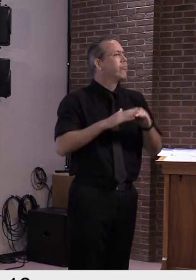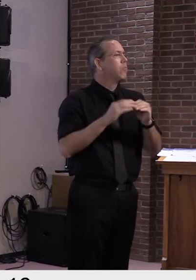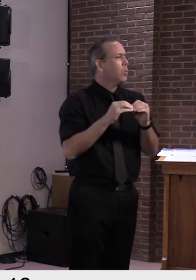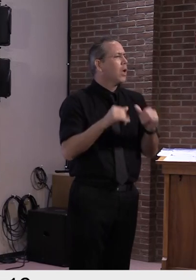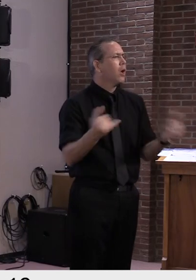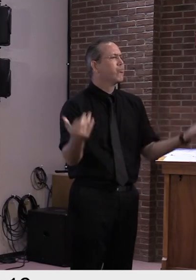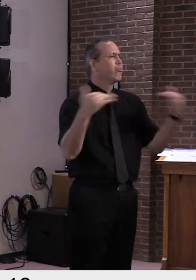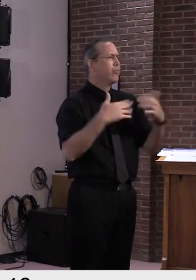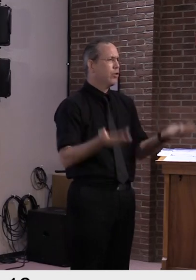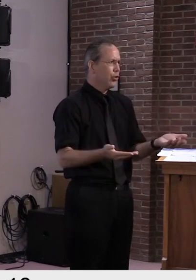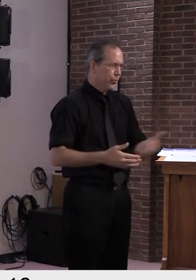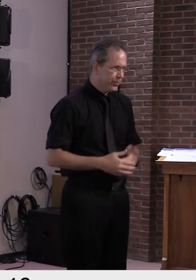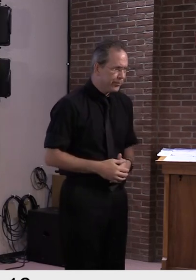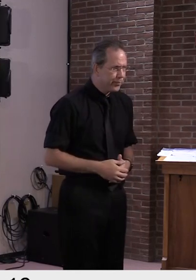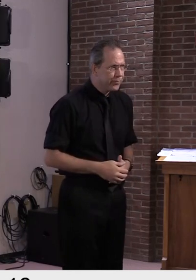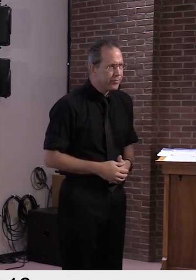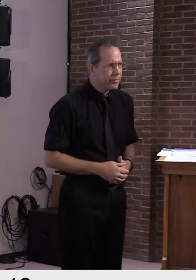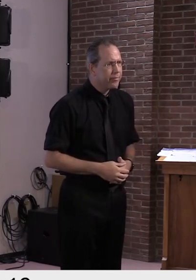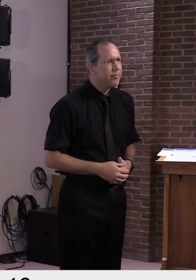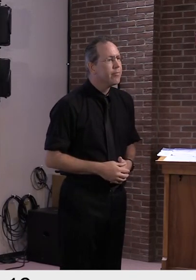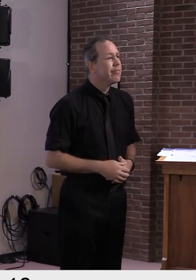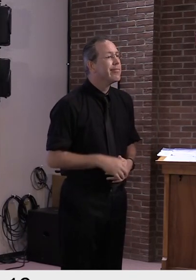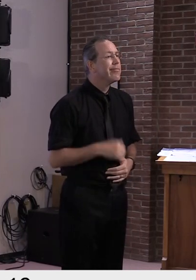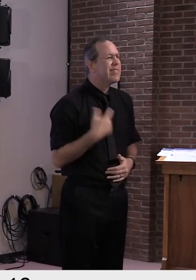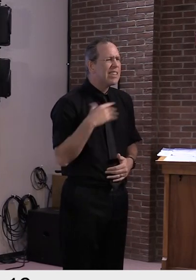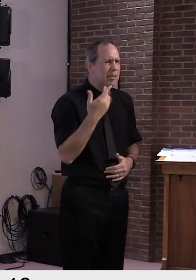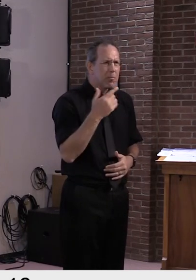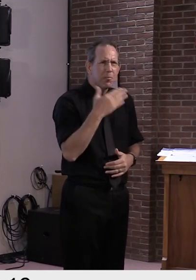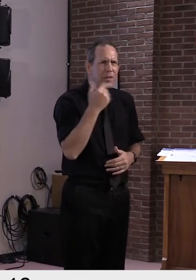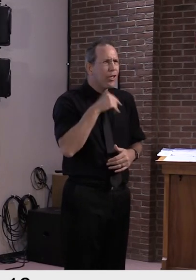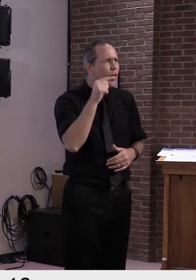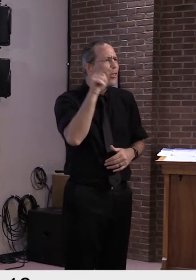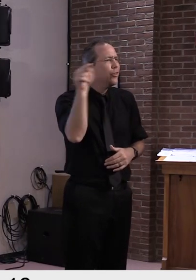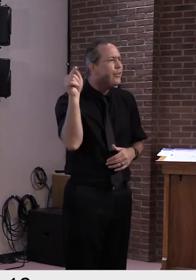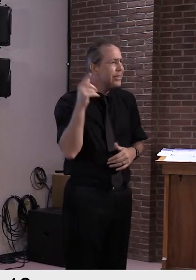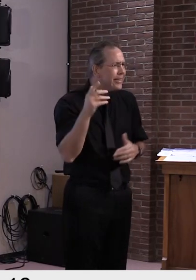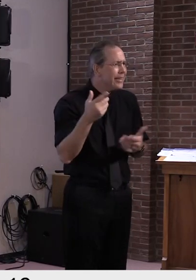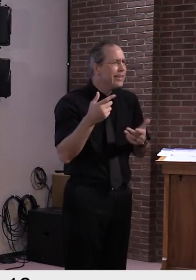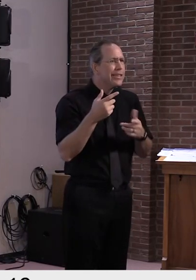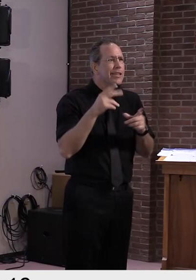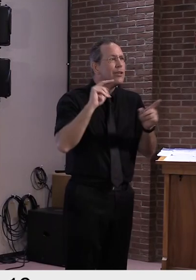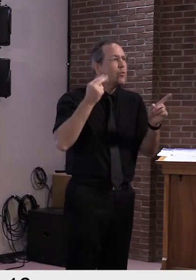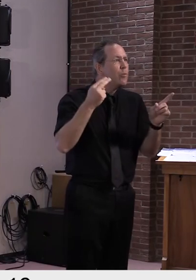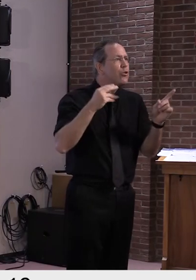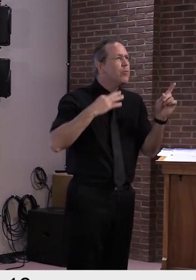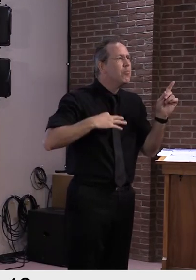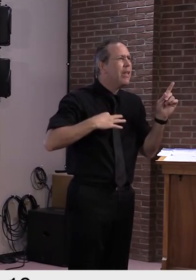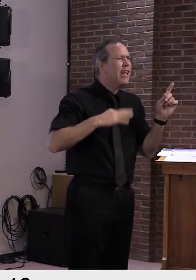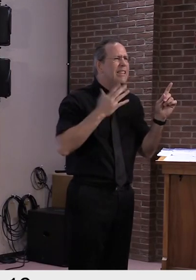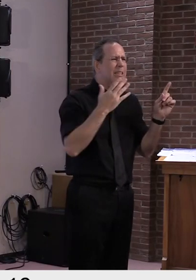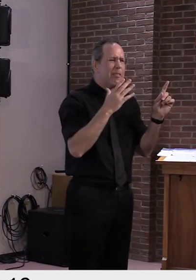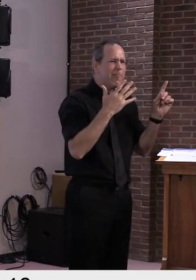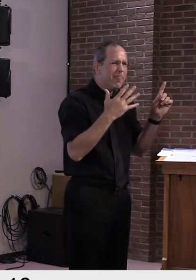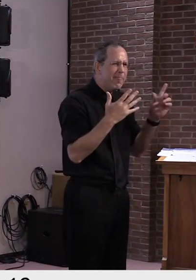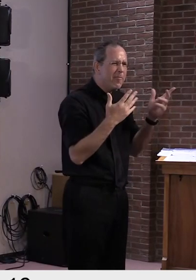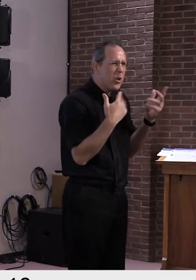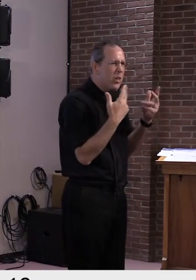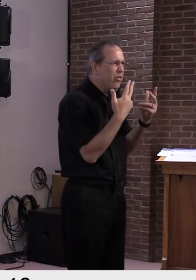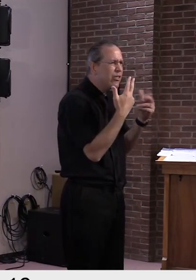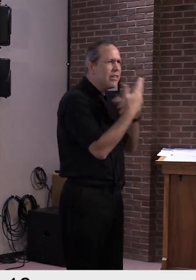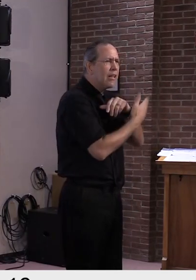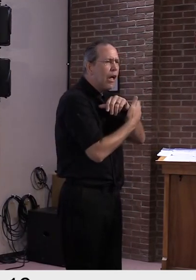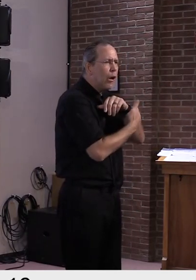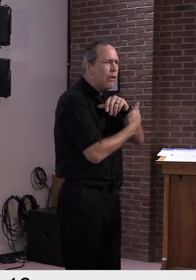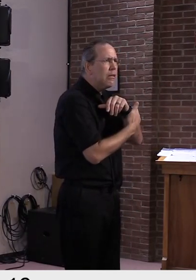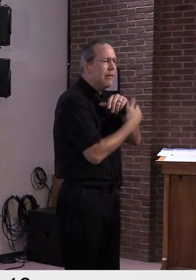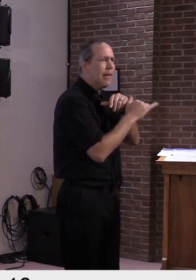the improvement is largely in the Northeast, with Maine and New Hampshire combined only having three counties that require a quarantine, while